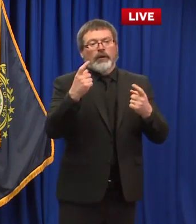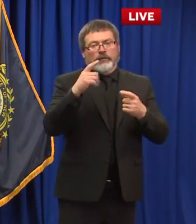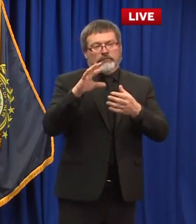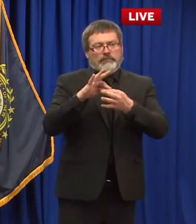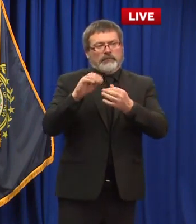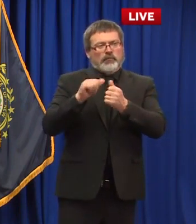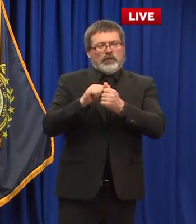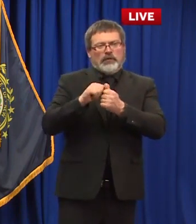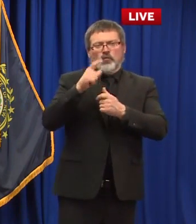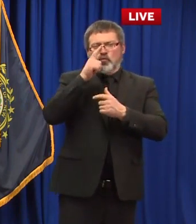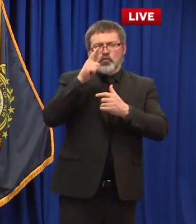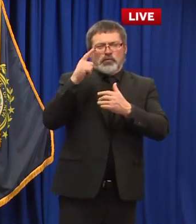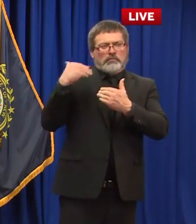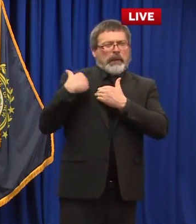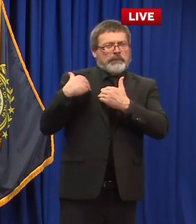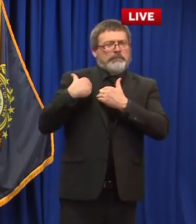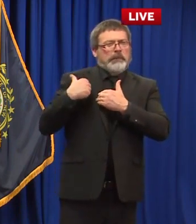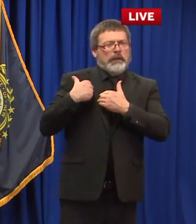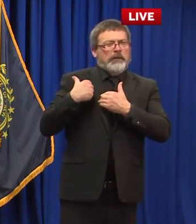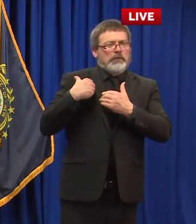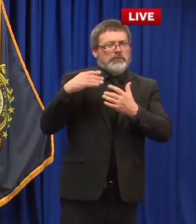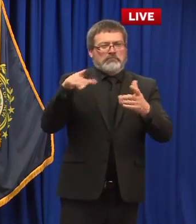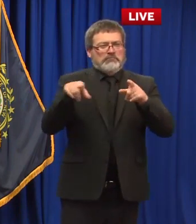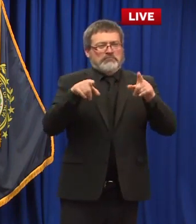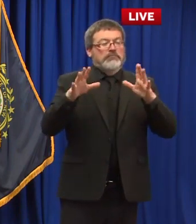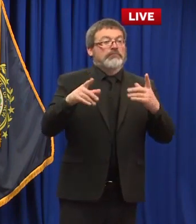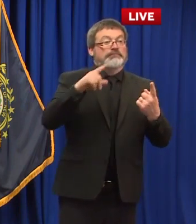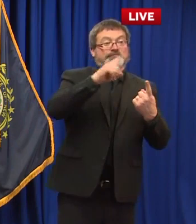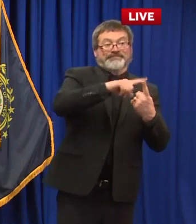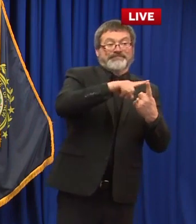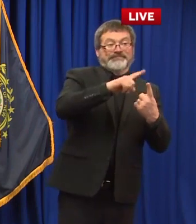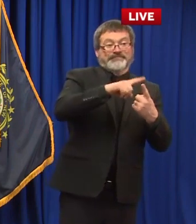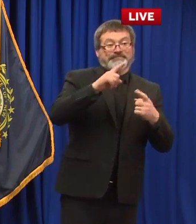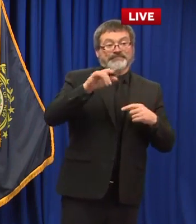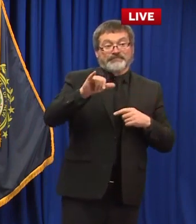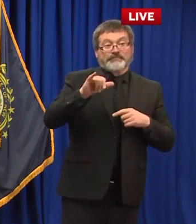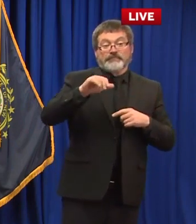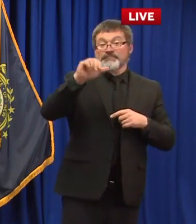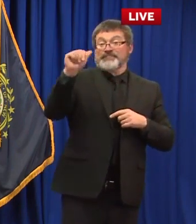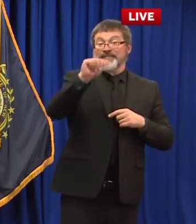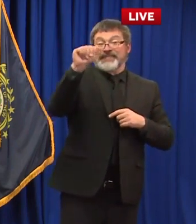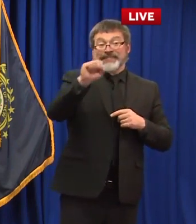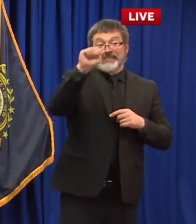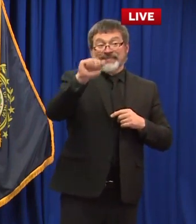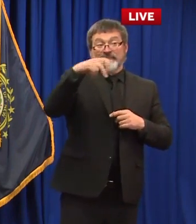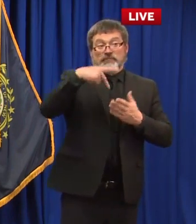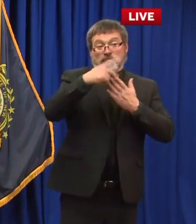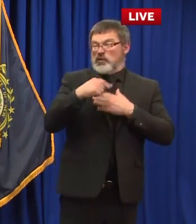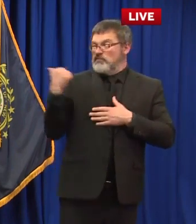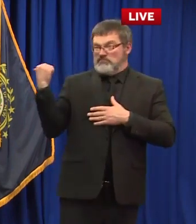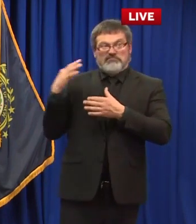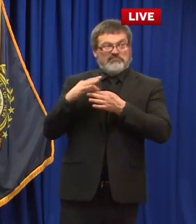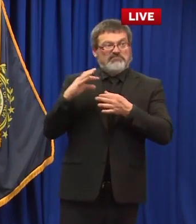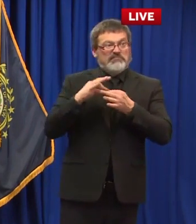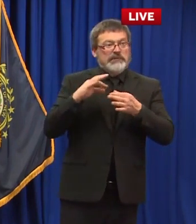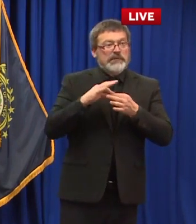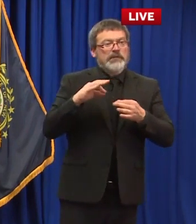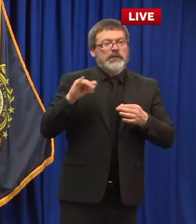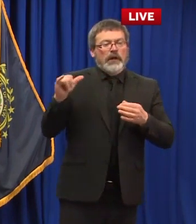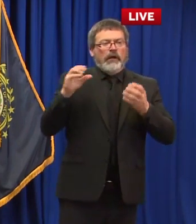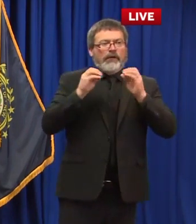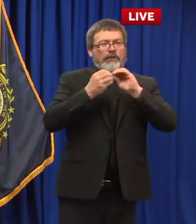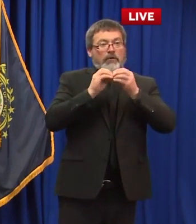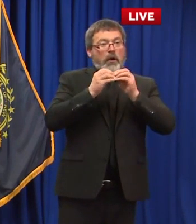terms of the asap program will you be reporting that data separately in terms of showing how many